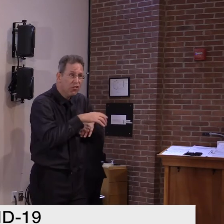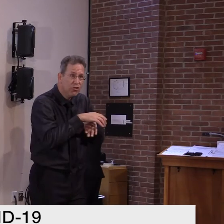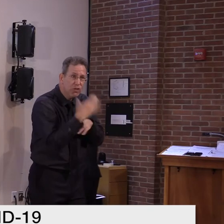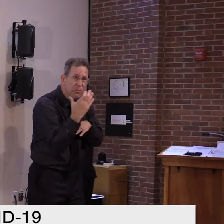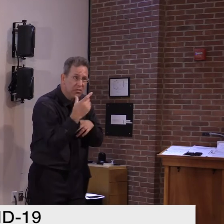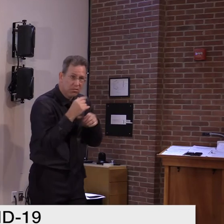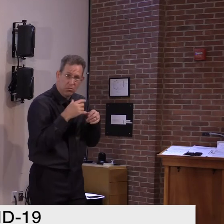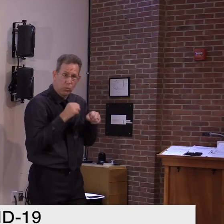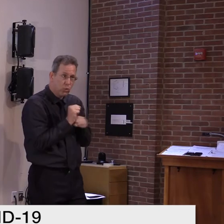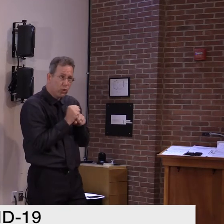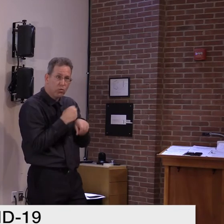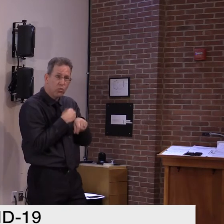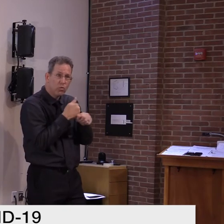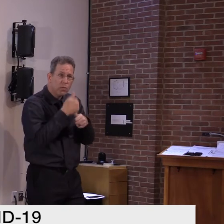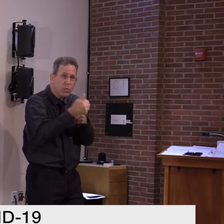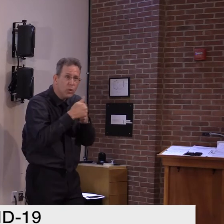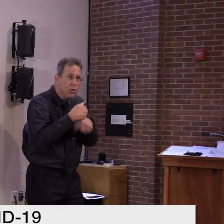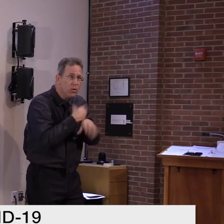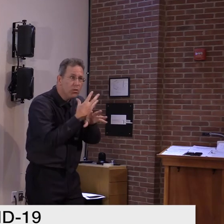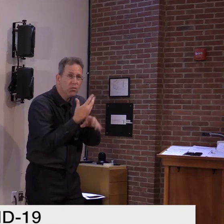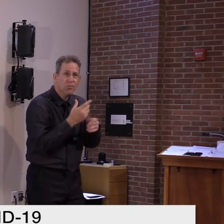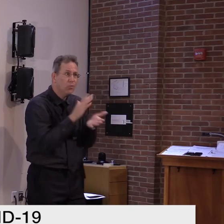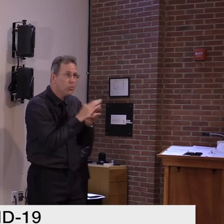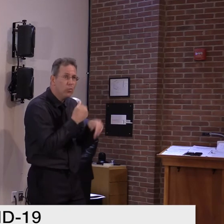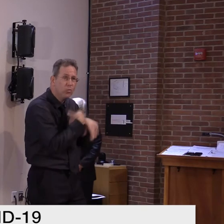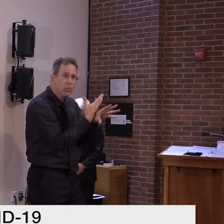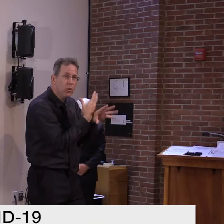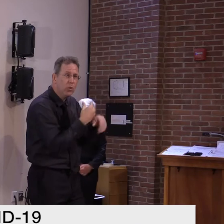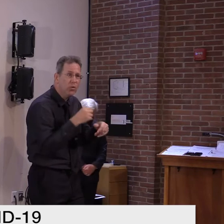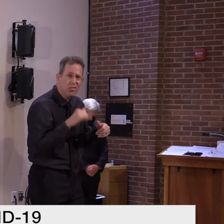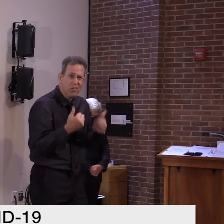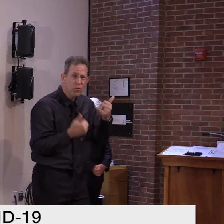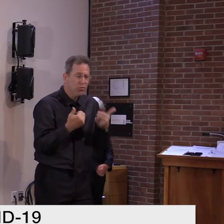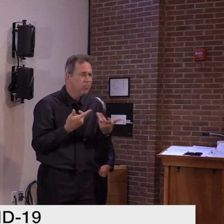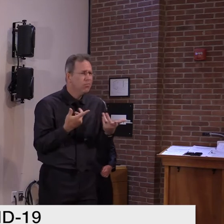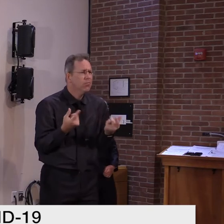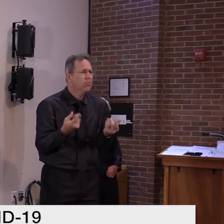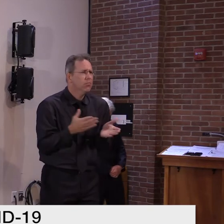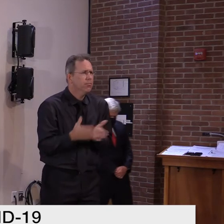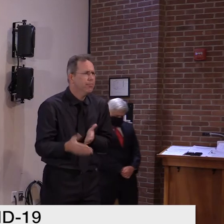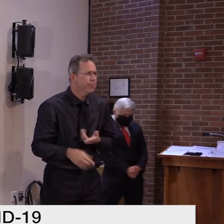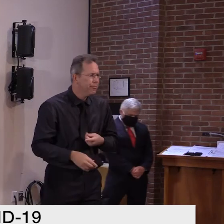in the data. But we don't take a preemptive decision like that from the best interest experience right now.